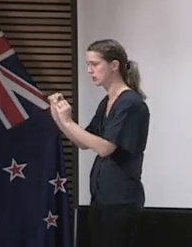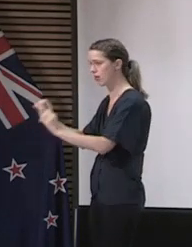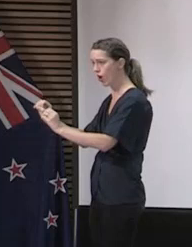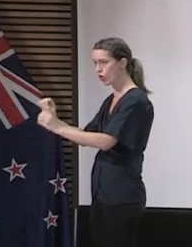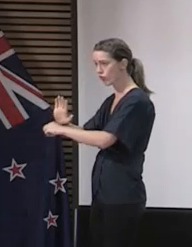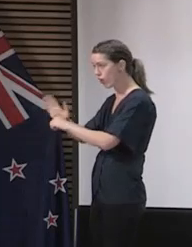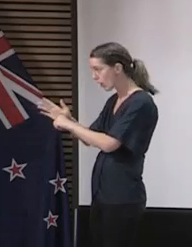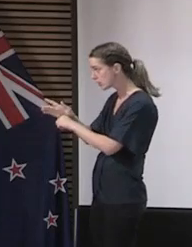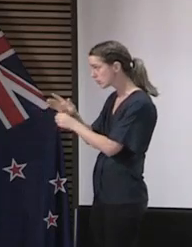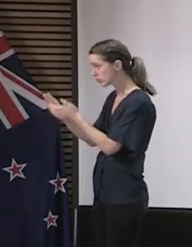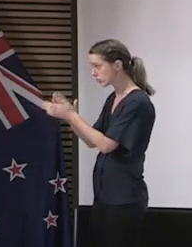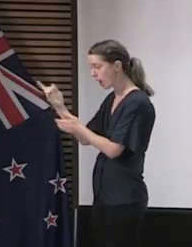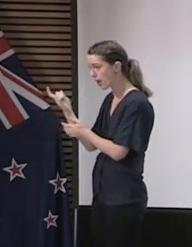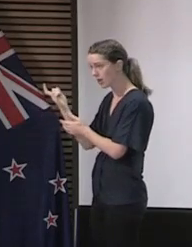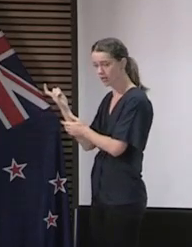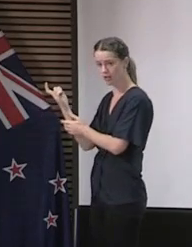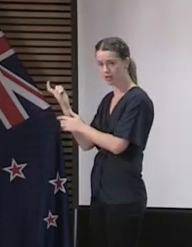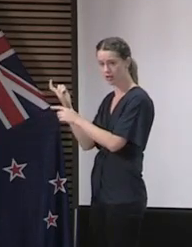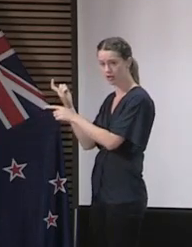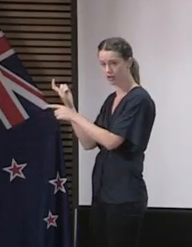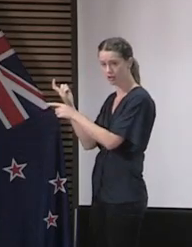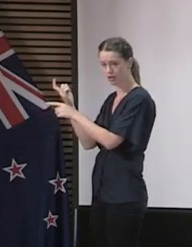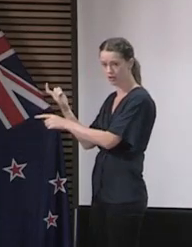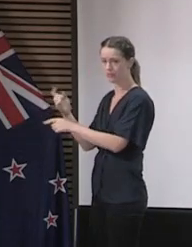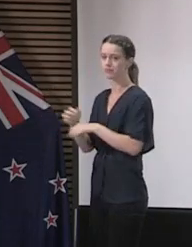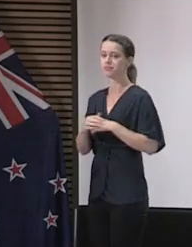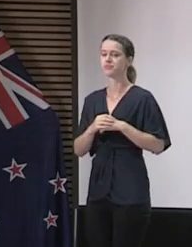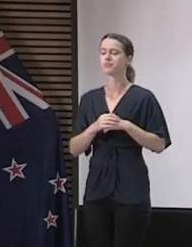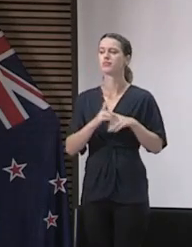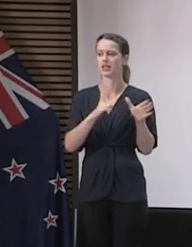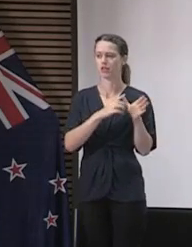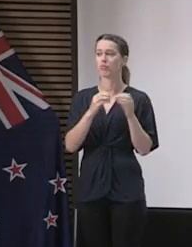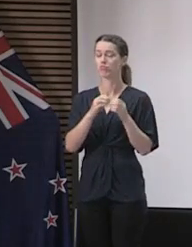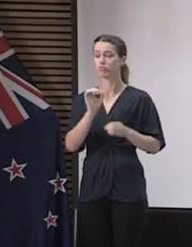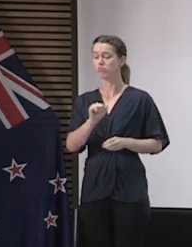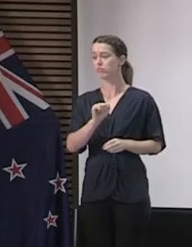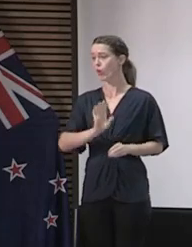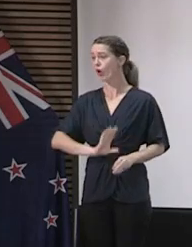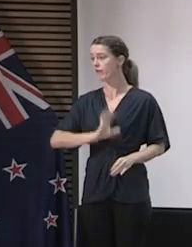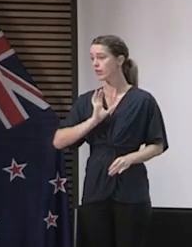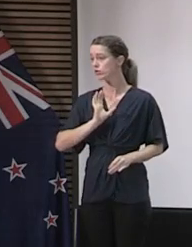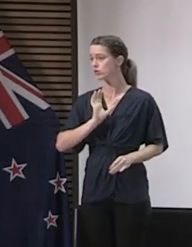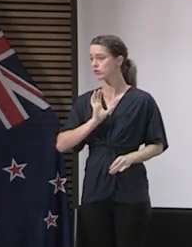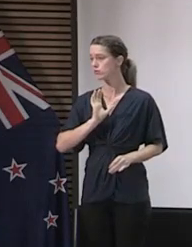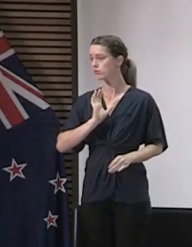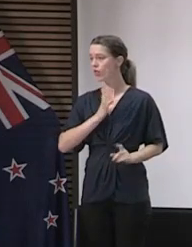is done or is being planned for that time of the case? Yes, that does give us confidence that we've achieved our goal of elimination,